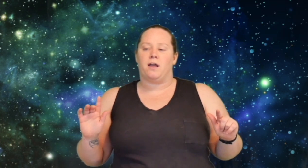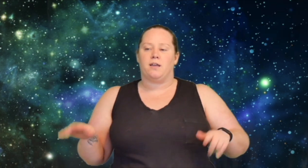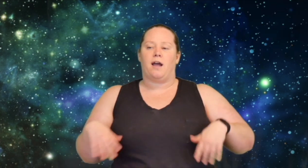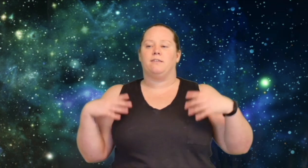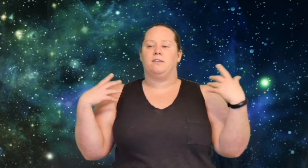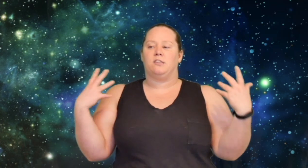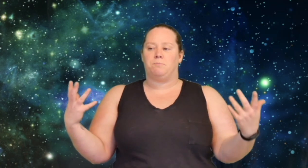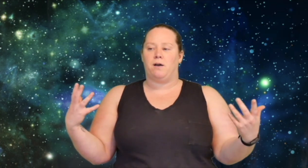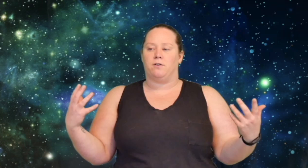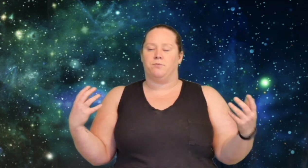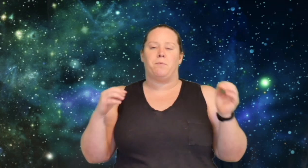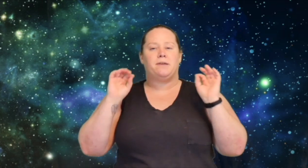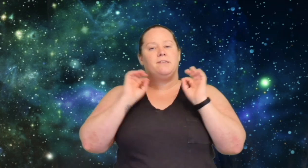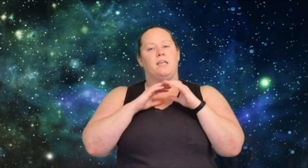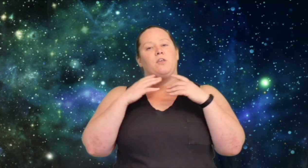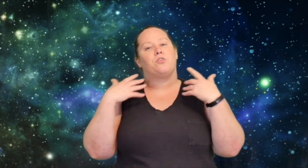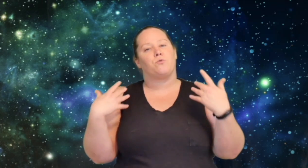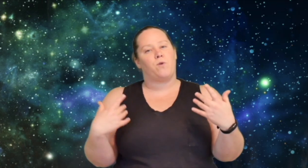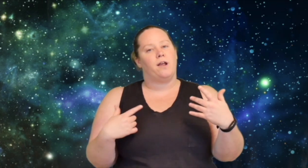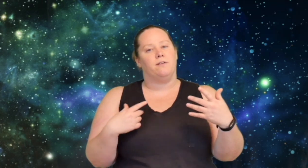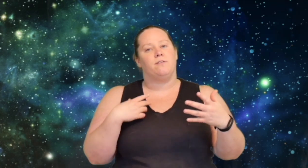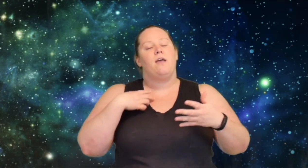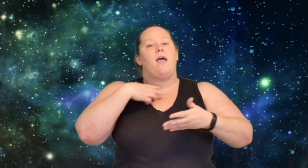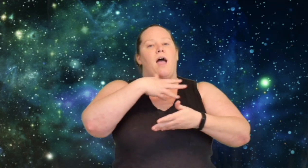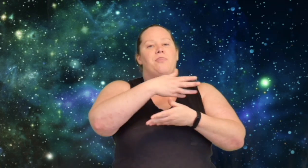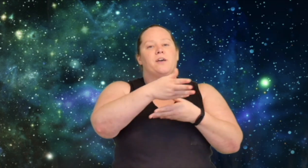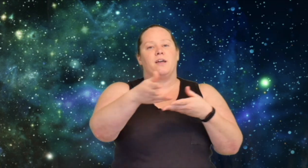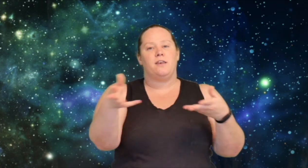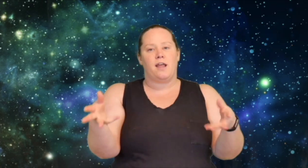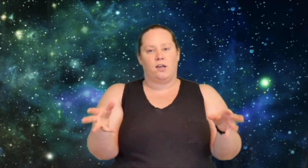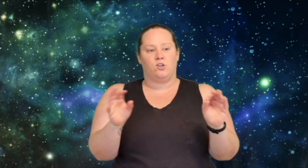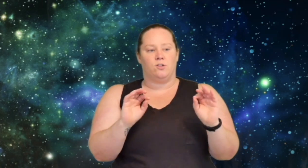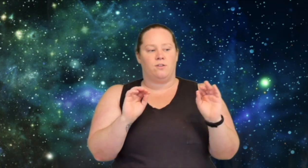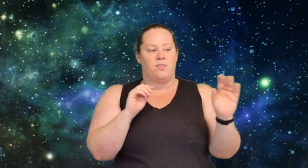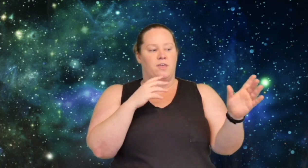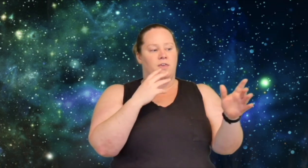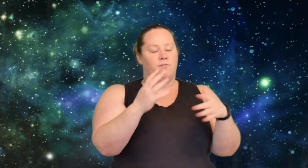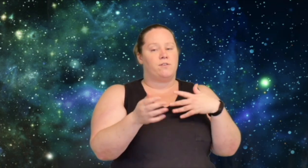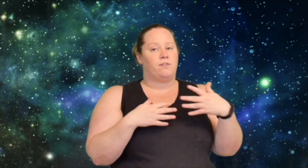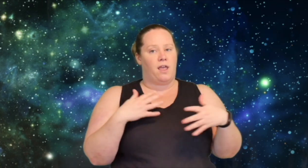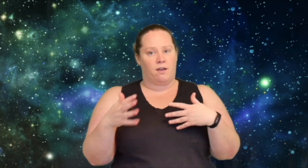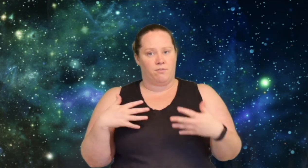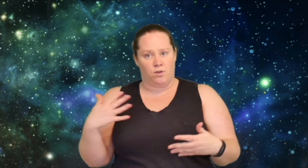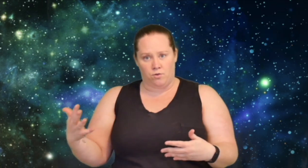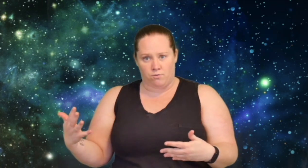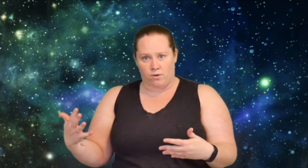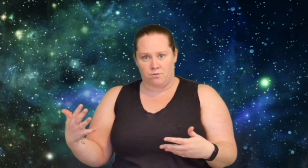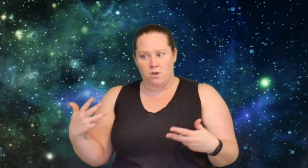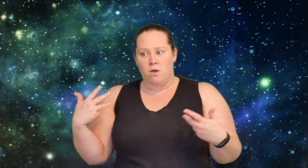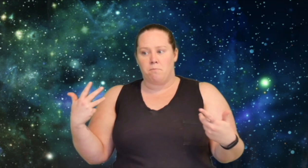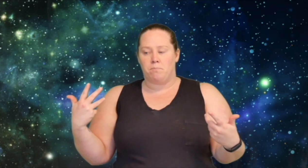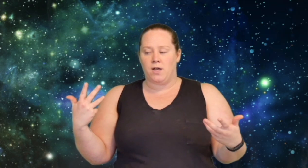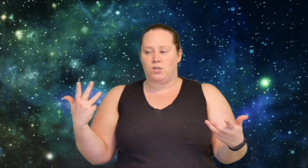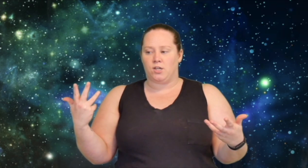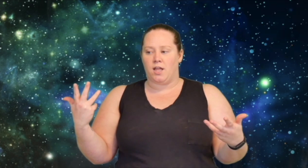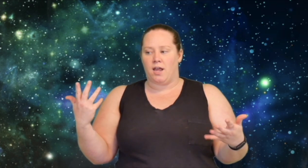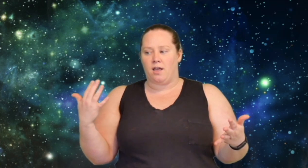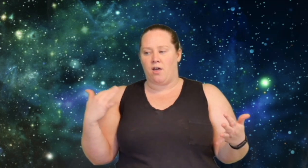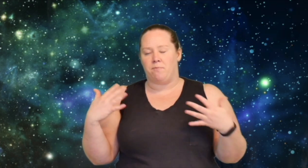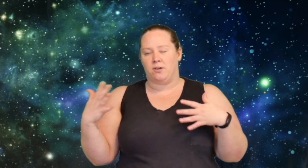casting spells, but by seeing threads and the connections and the give and take of the universe. Much like how the magic